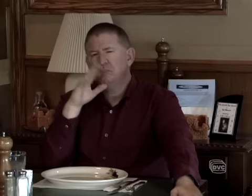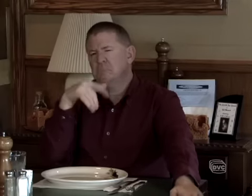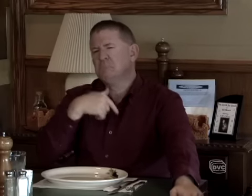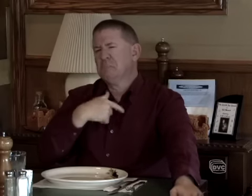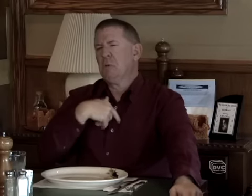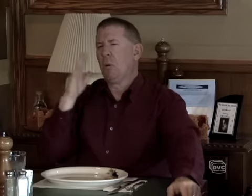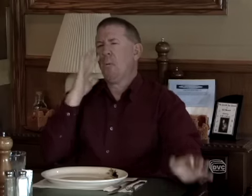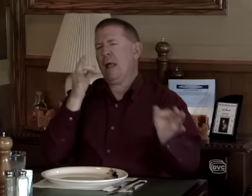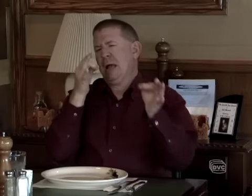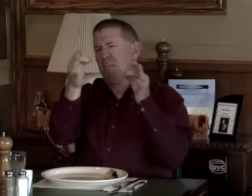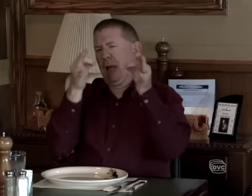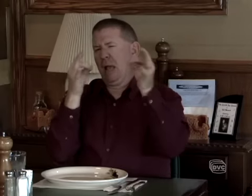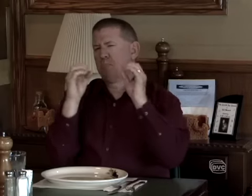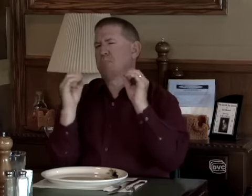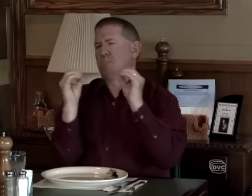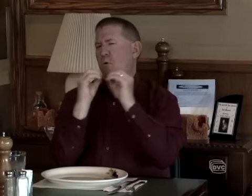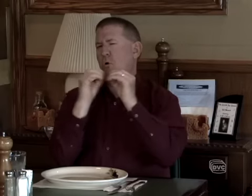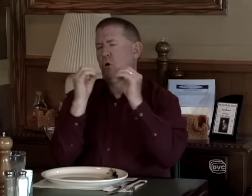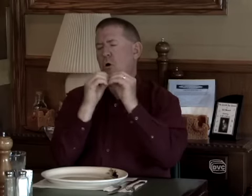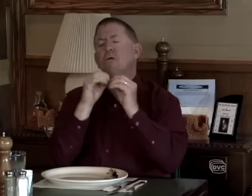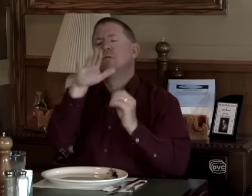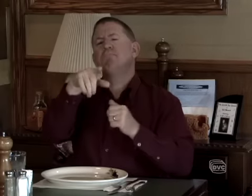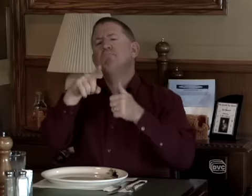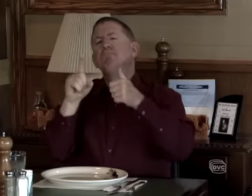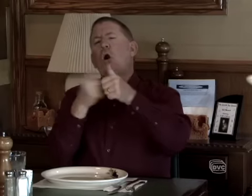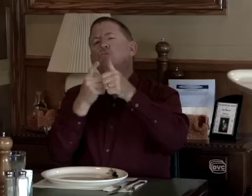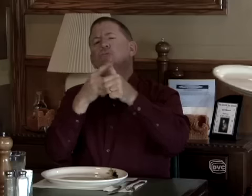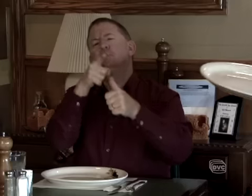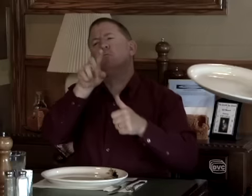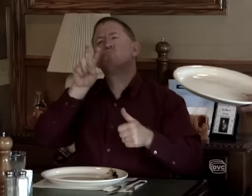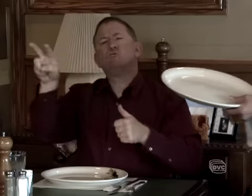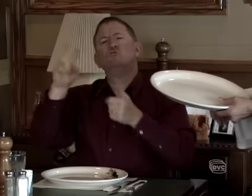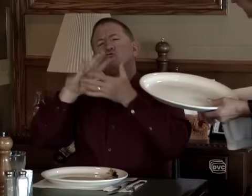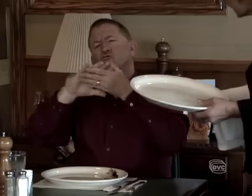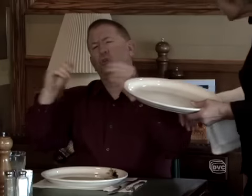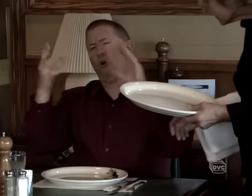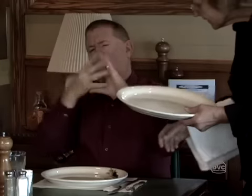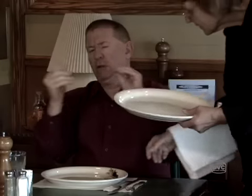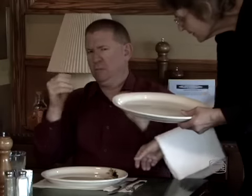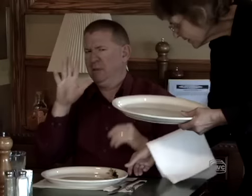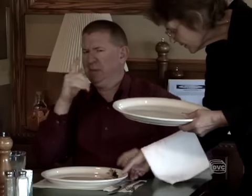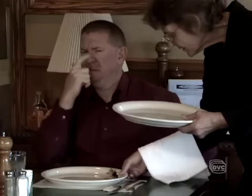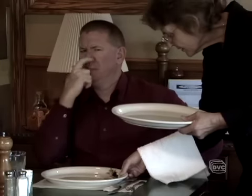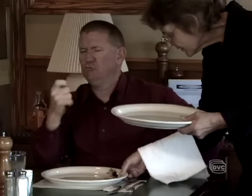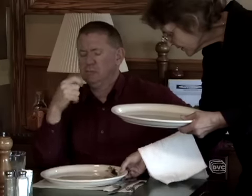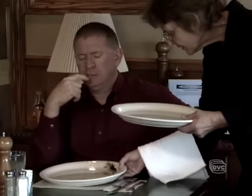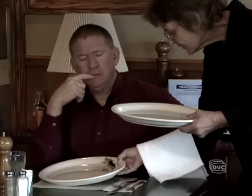So let me explain a little bit more about this. First, let me show you this story.